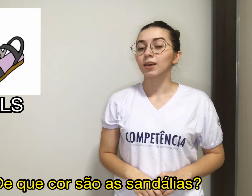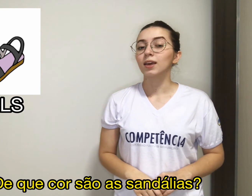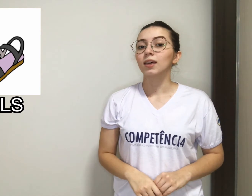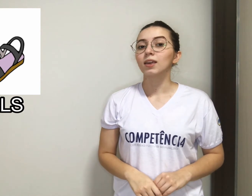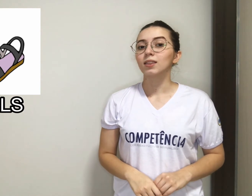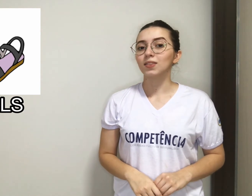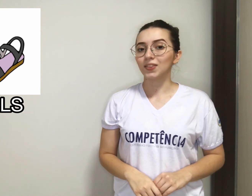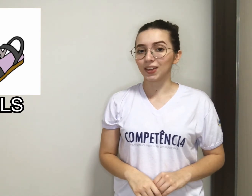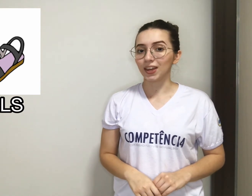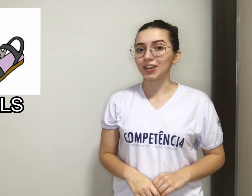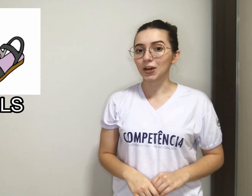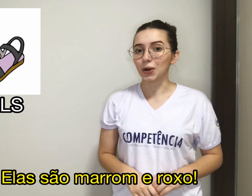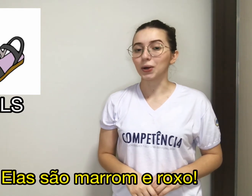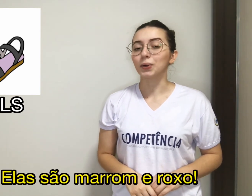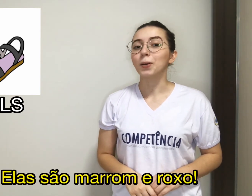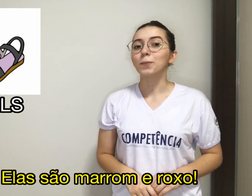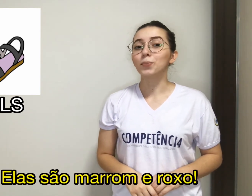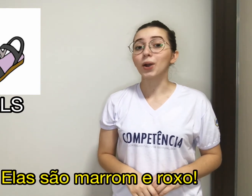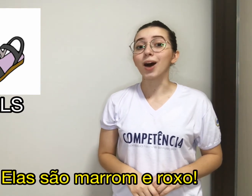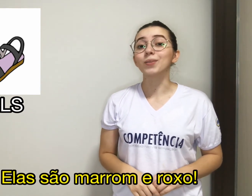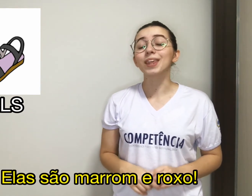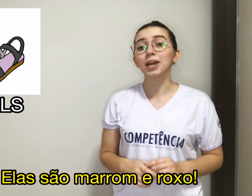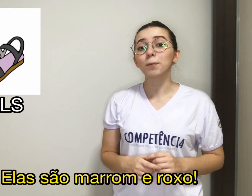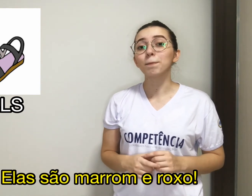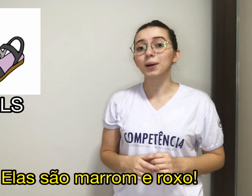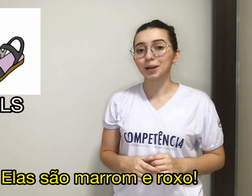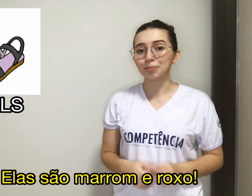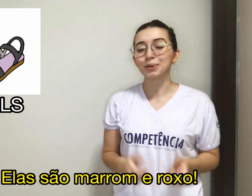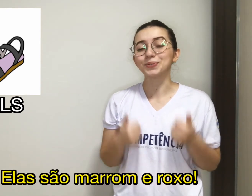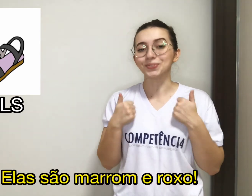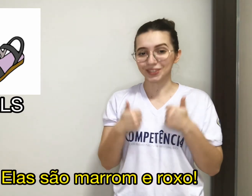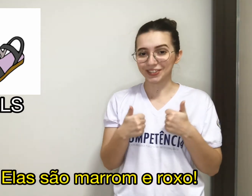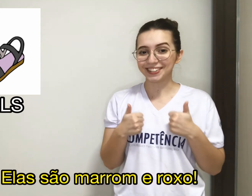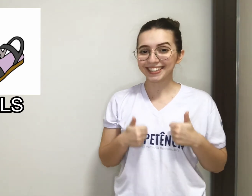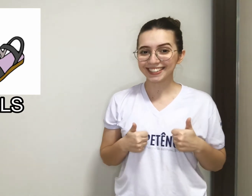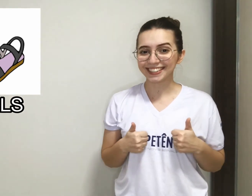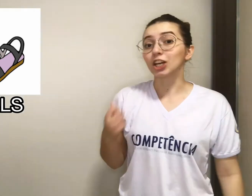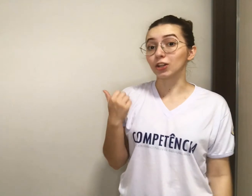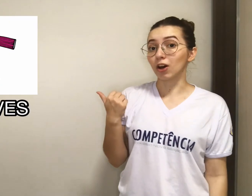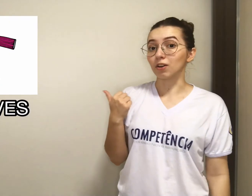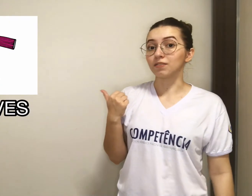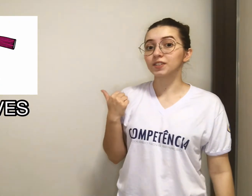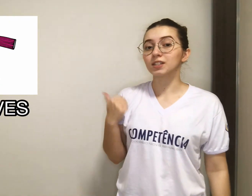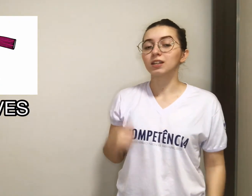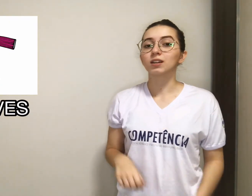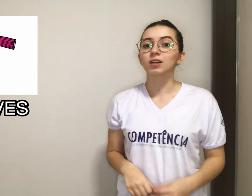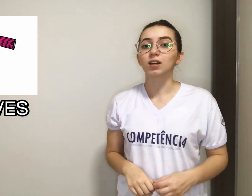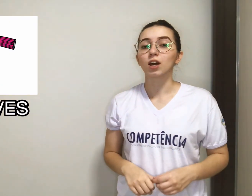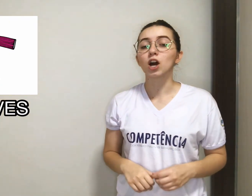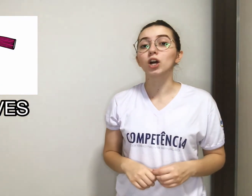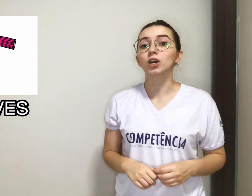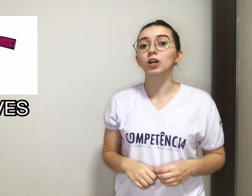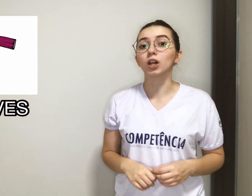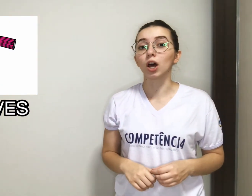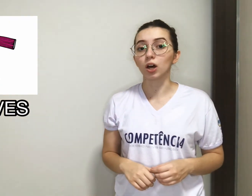They are brown and purple. Very good! Gloves, gloves,